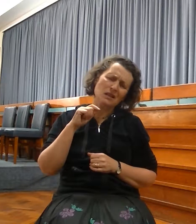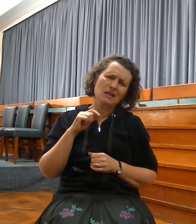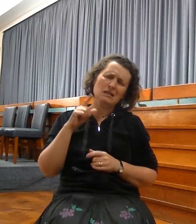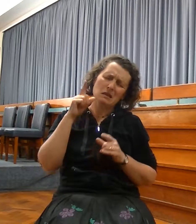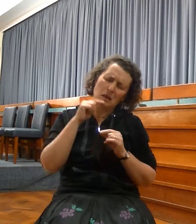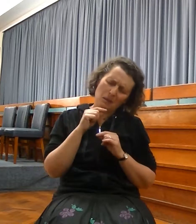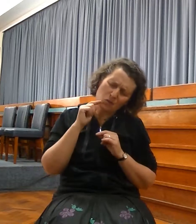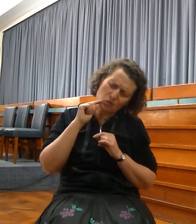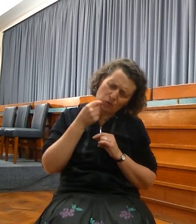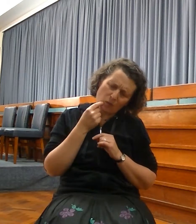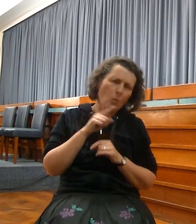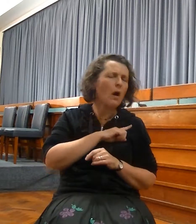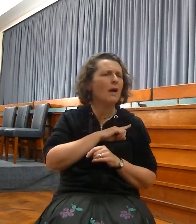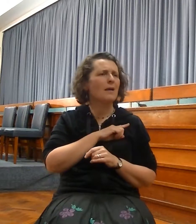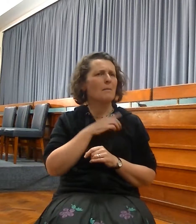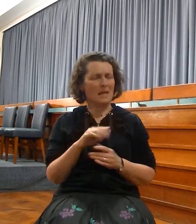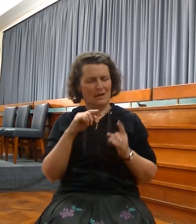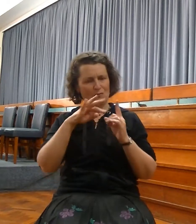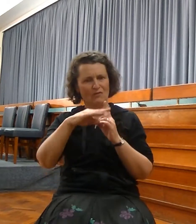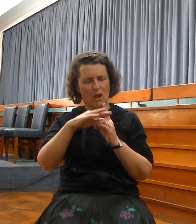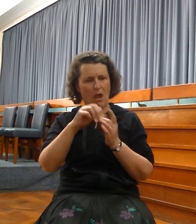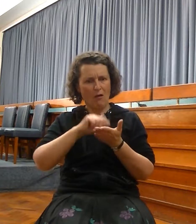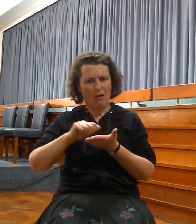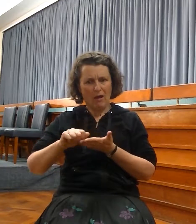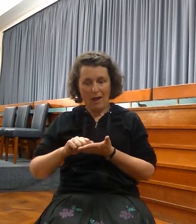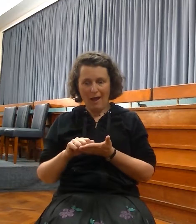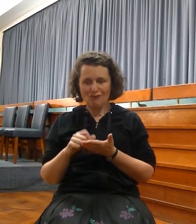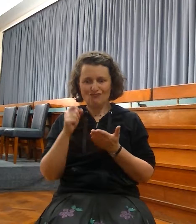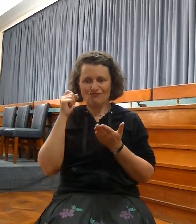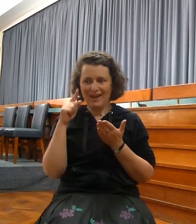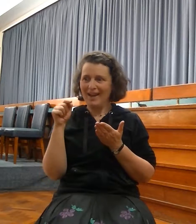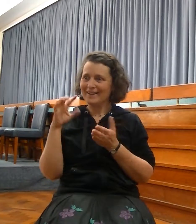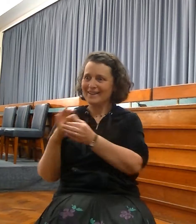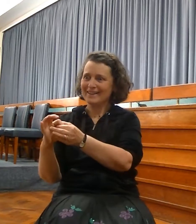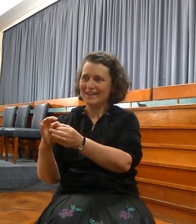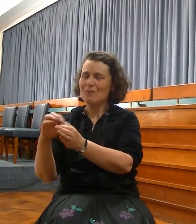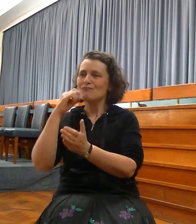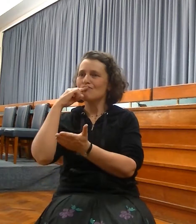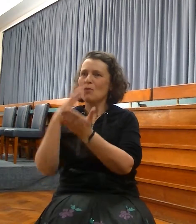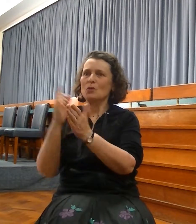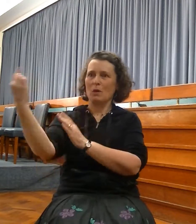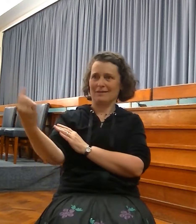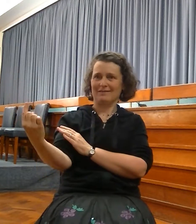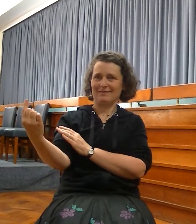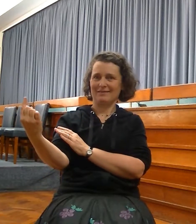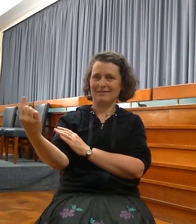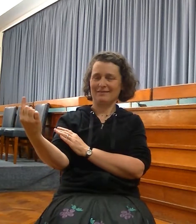of Messiah. But it's very carefully put in a very veiled way. It's for the faithful.